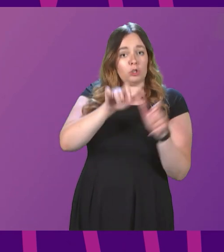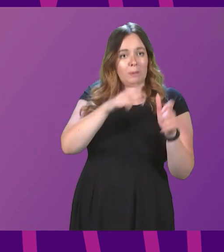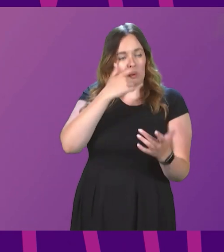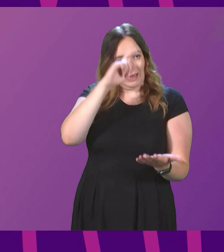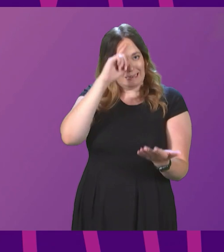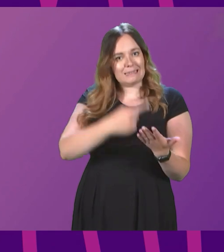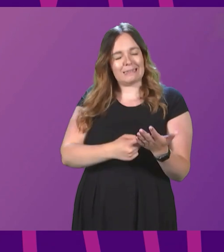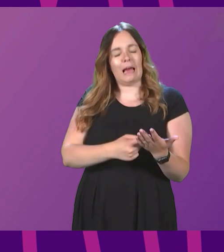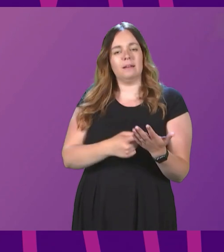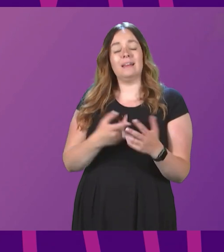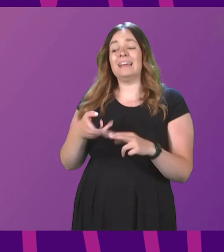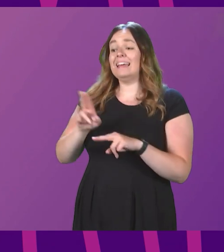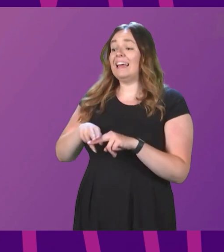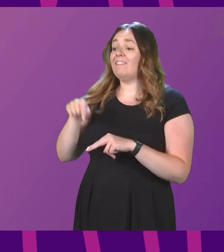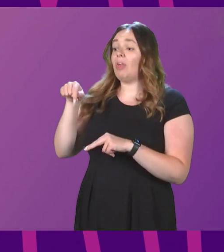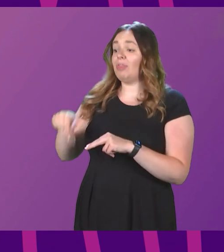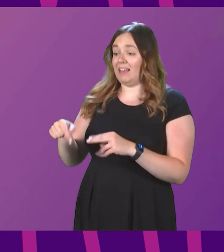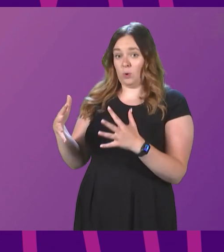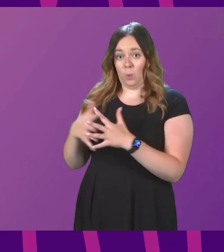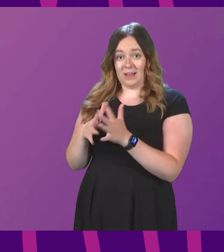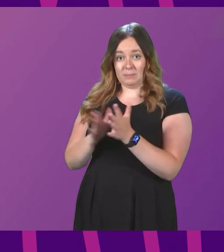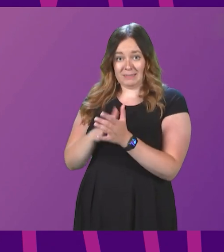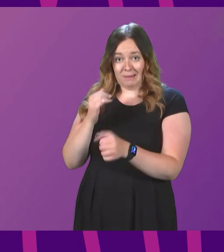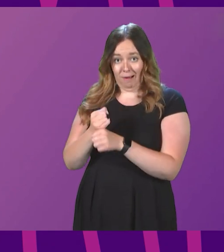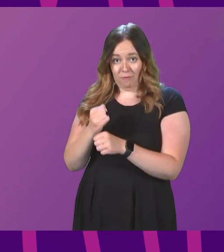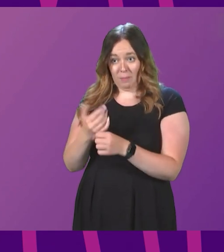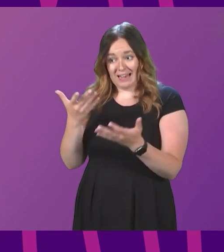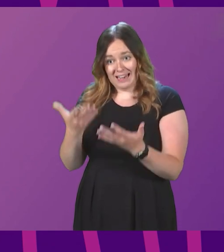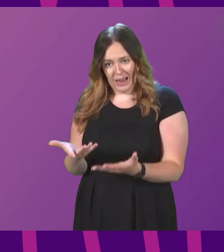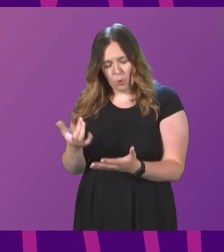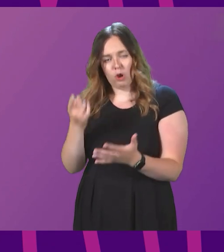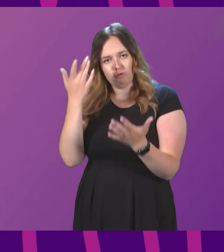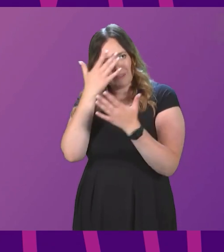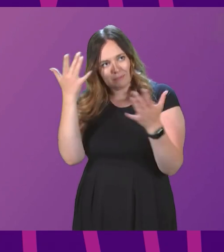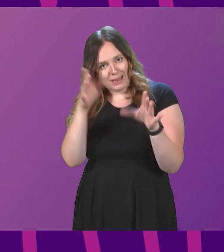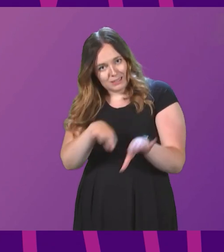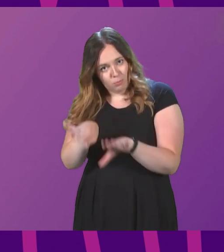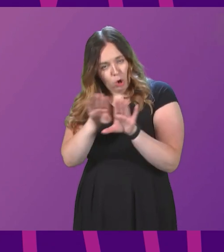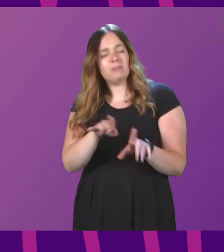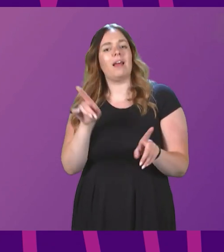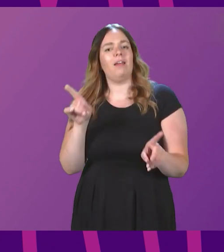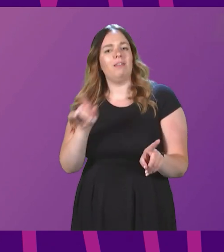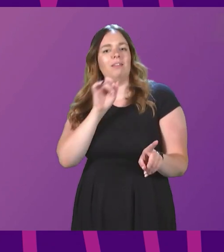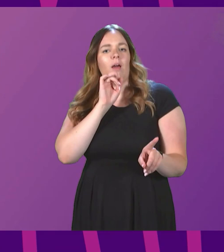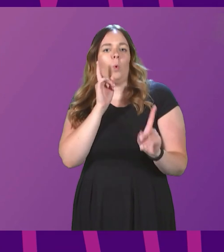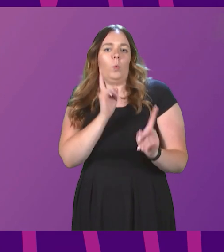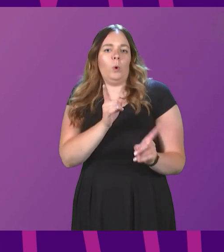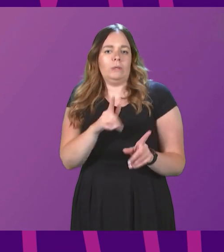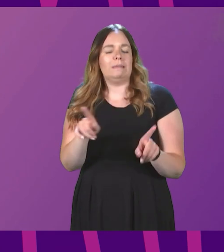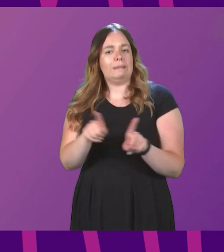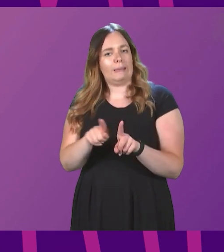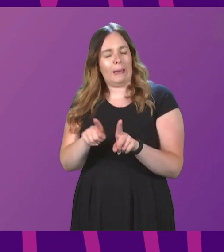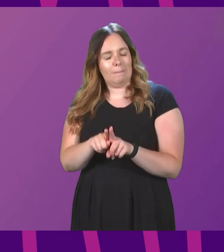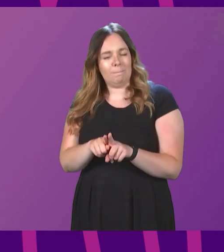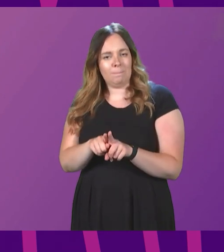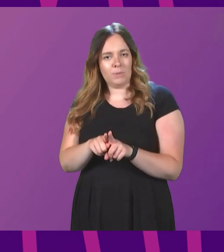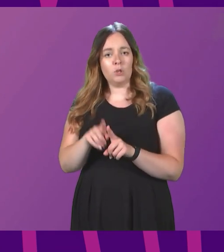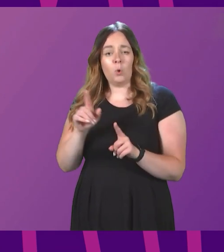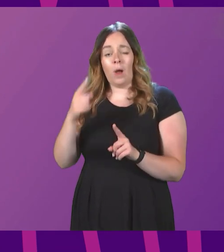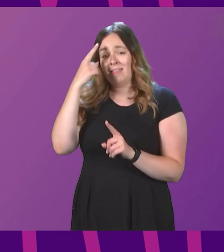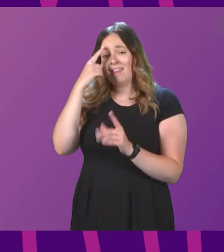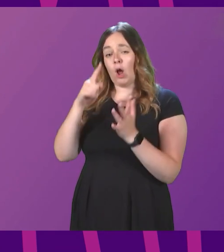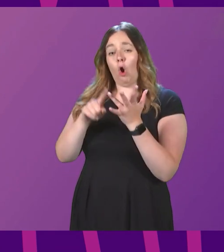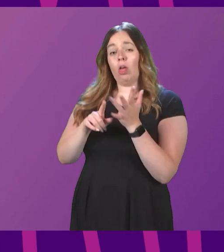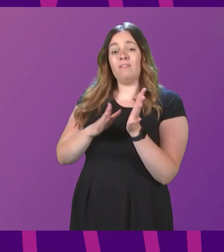decide. If this Westminster government had any respect for democracy, that is exactly what it would be doing. So I think Oliver